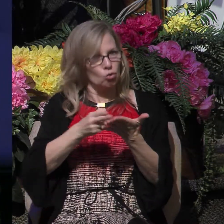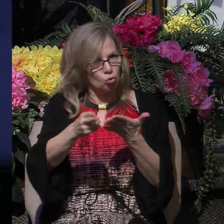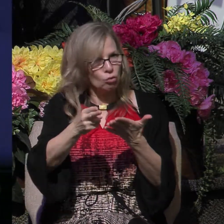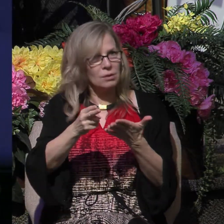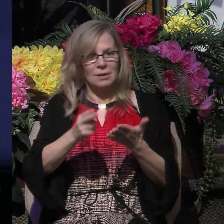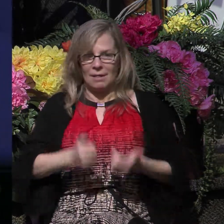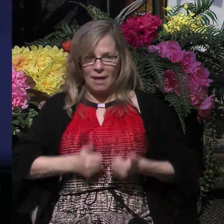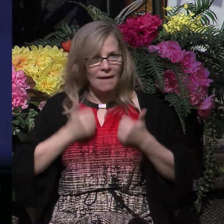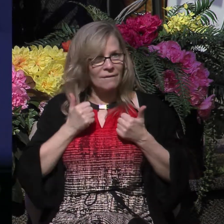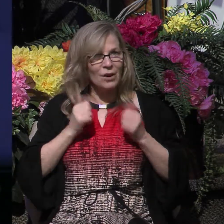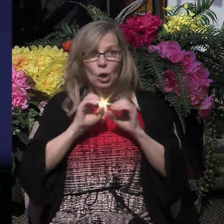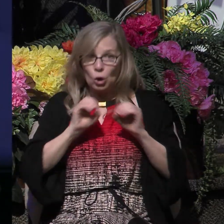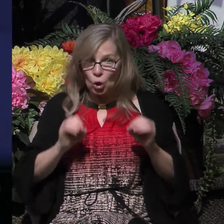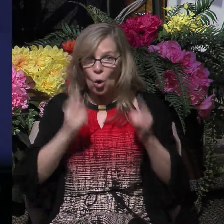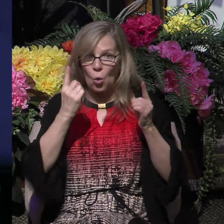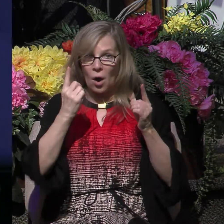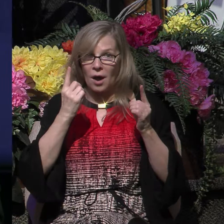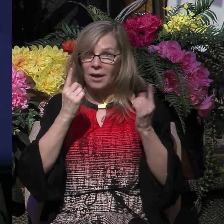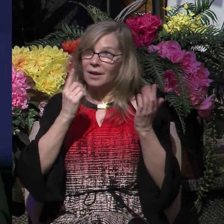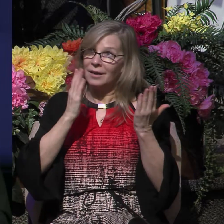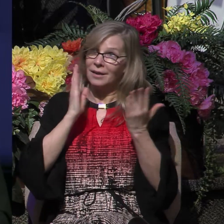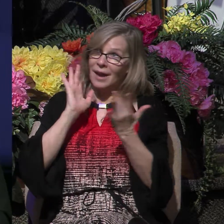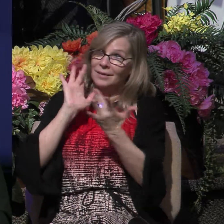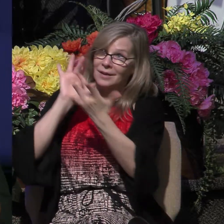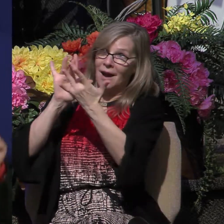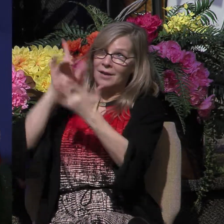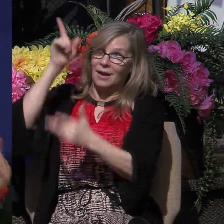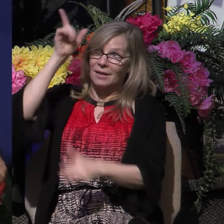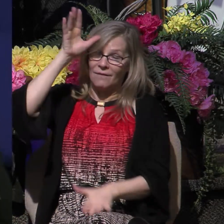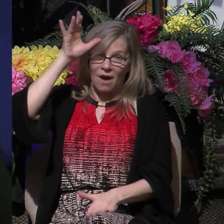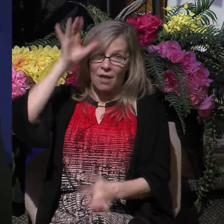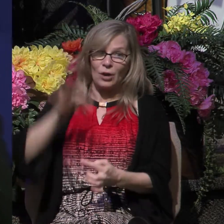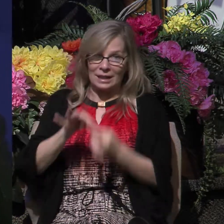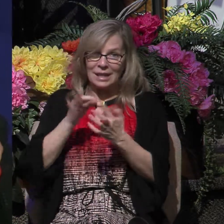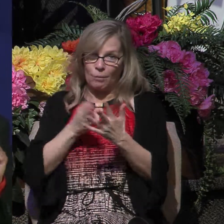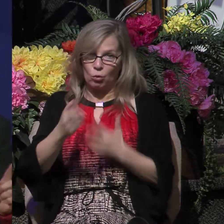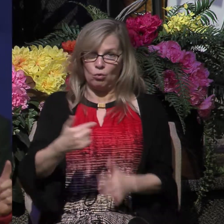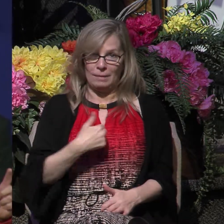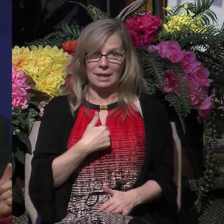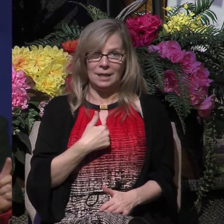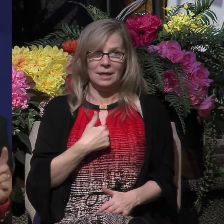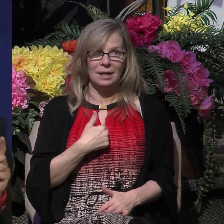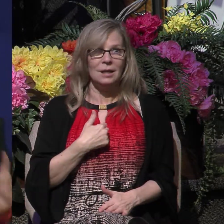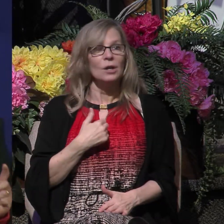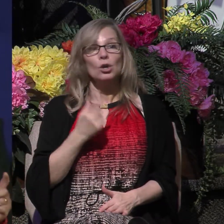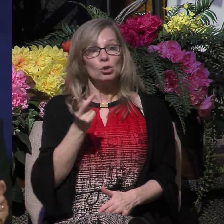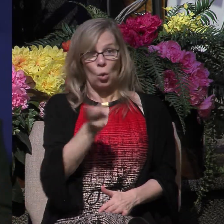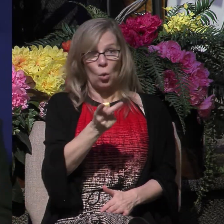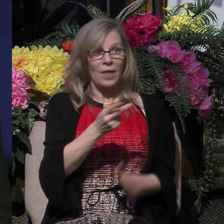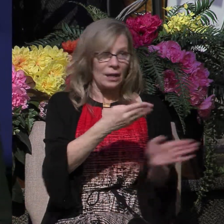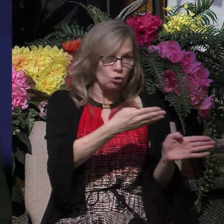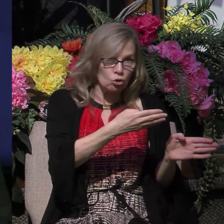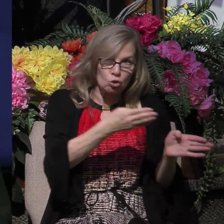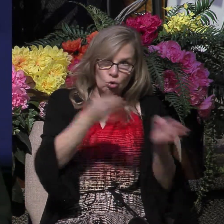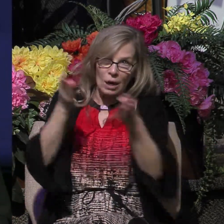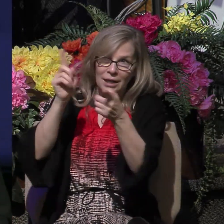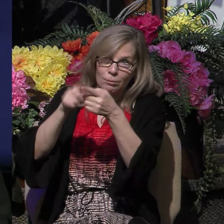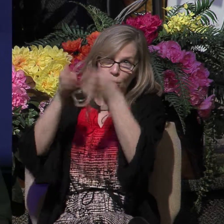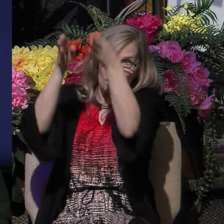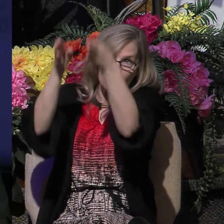to the Father but through me. They directed him to a person, to Christ. And the reason salvation is